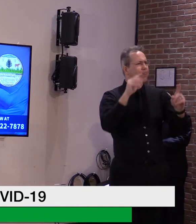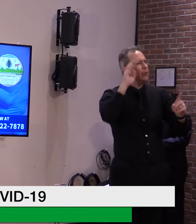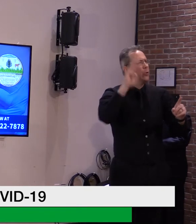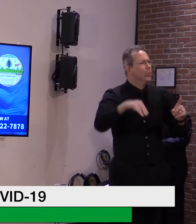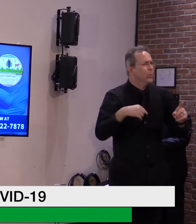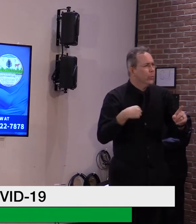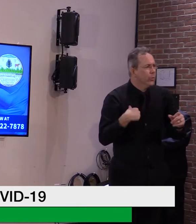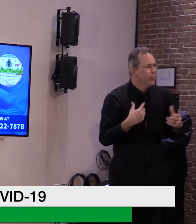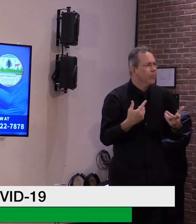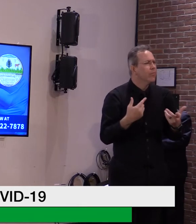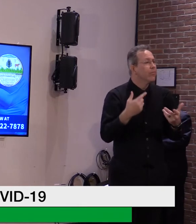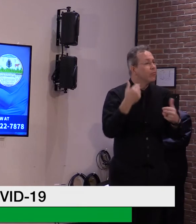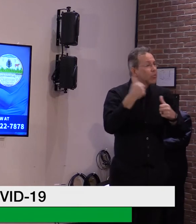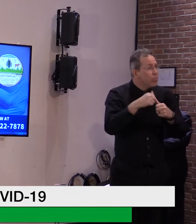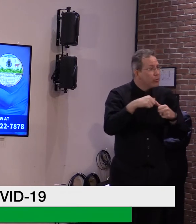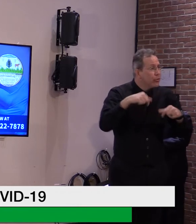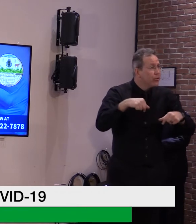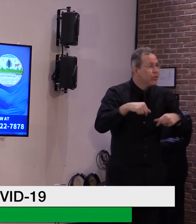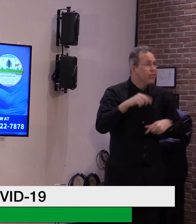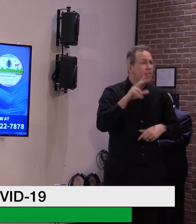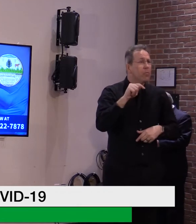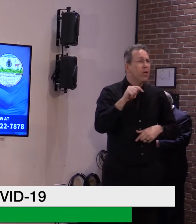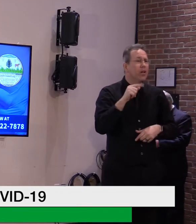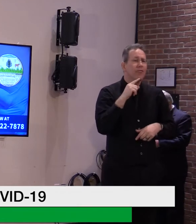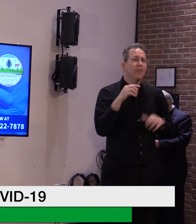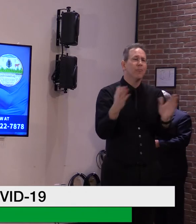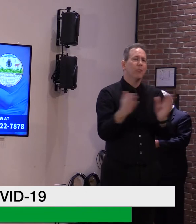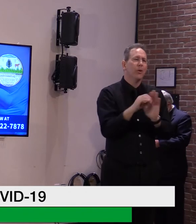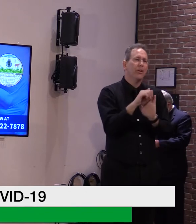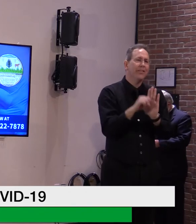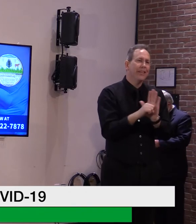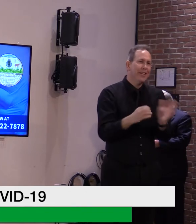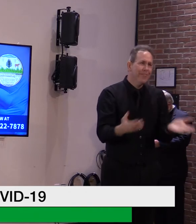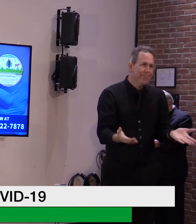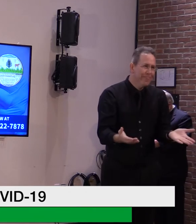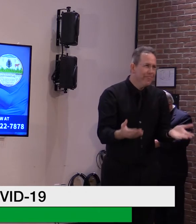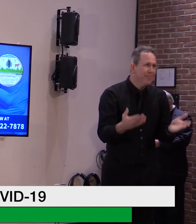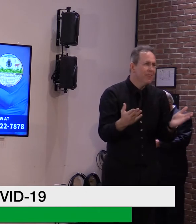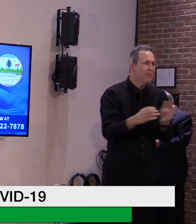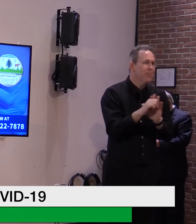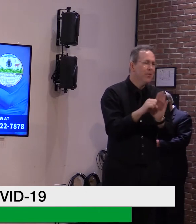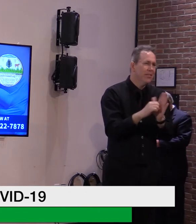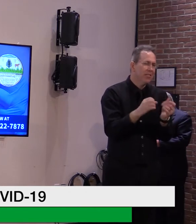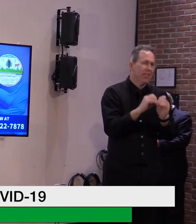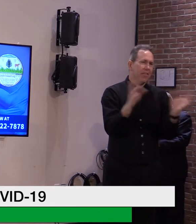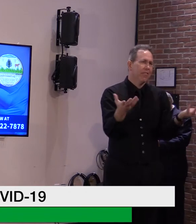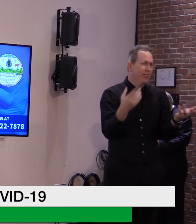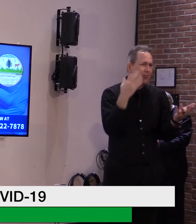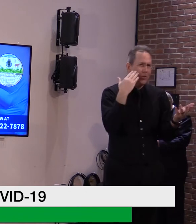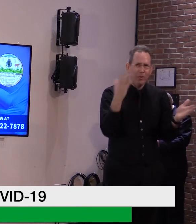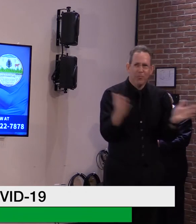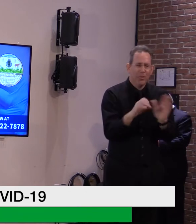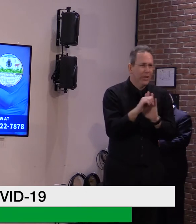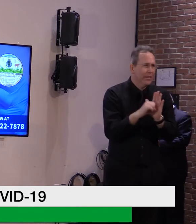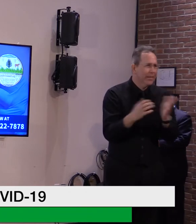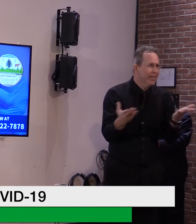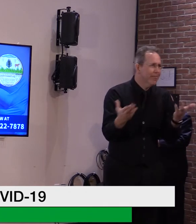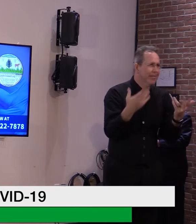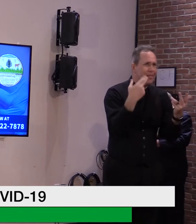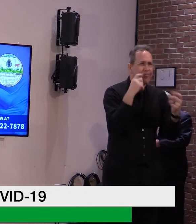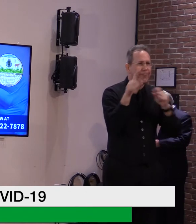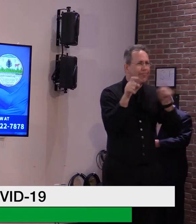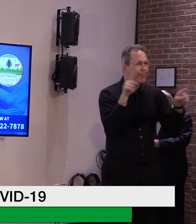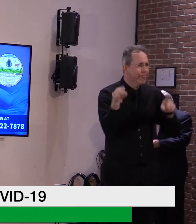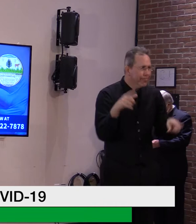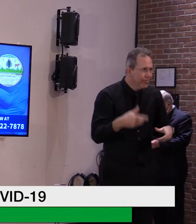population obviously here in Vermont. And, and again, when you see the, the cases and maybe the average age of the cases